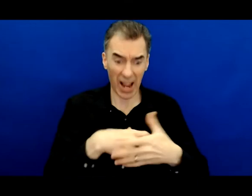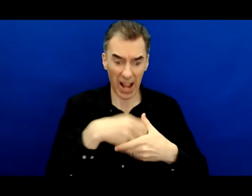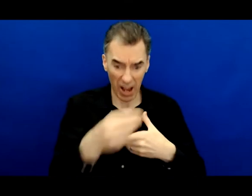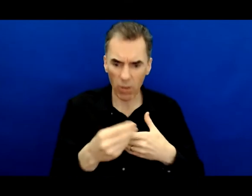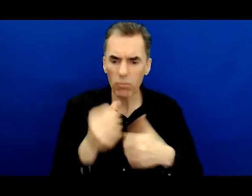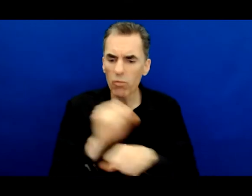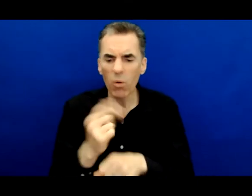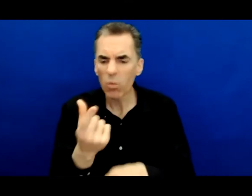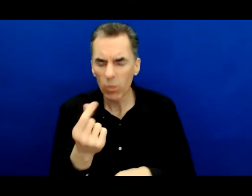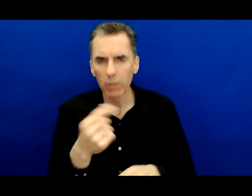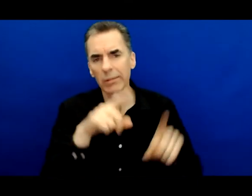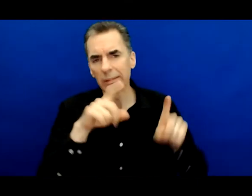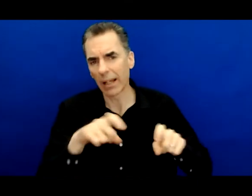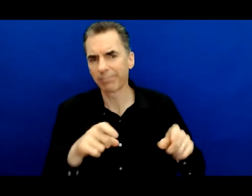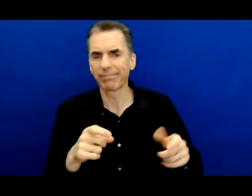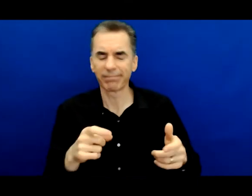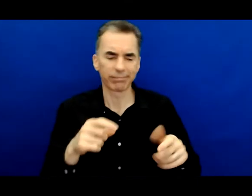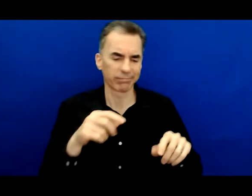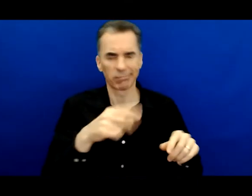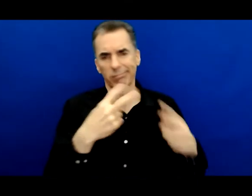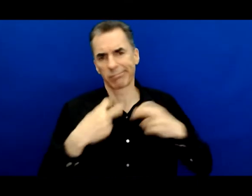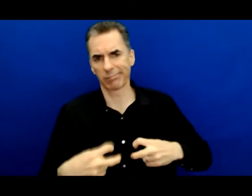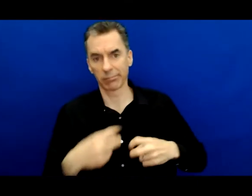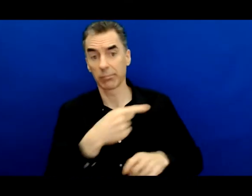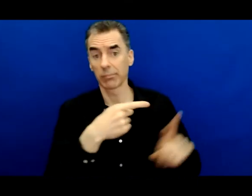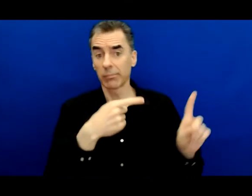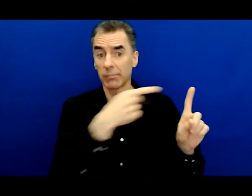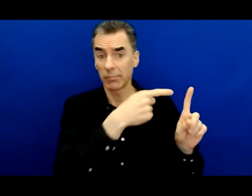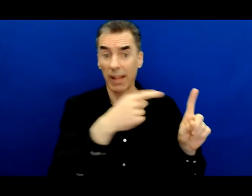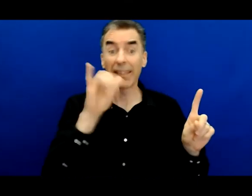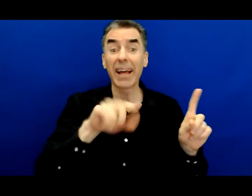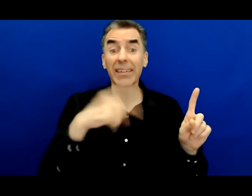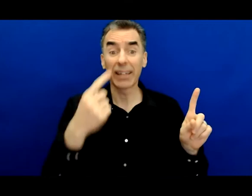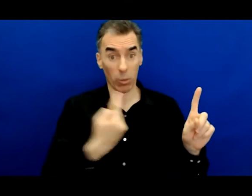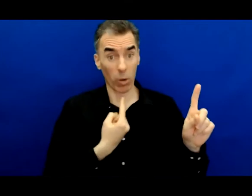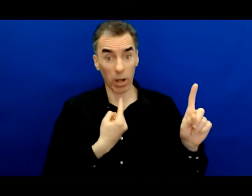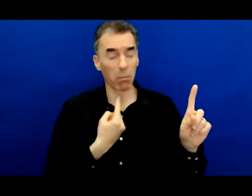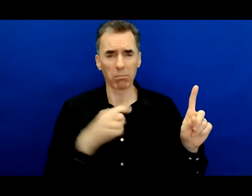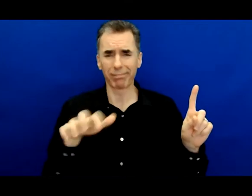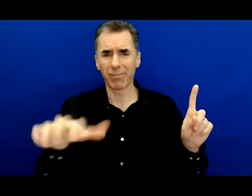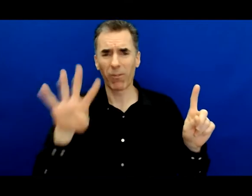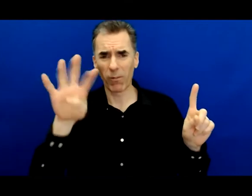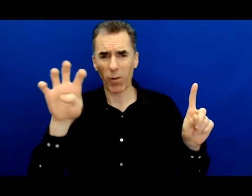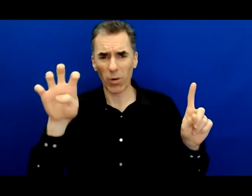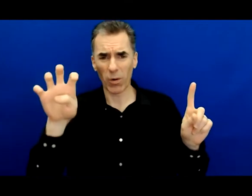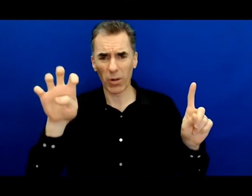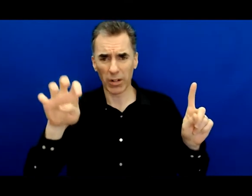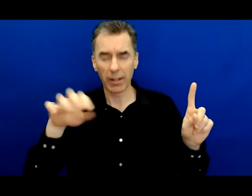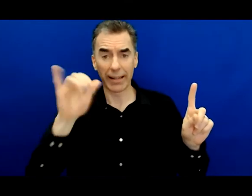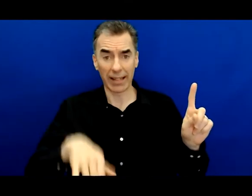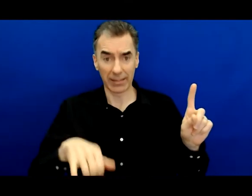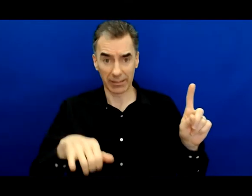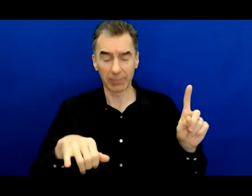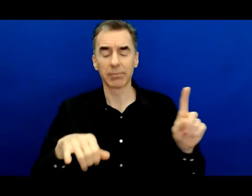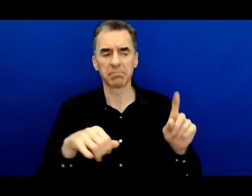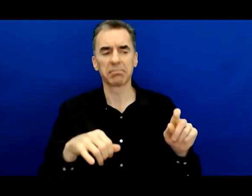And the correction counselor who was testing maybe 400 people that day took a minute at the end of the test and he walked over to